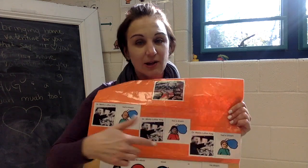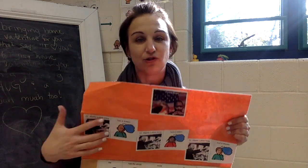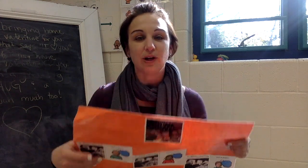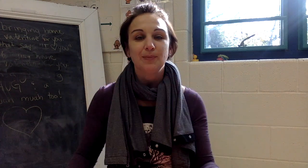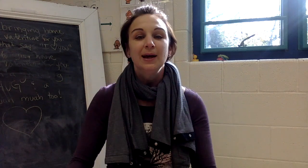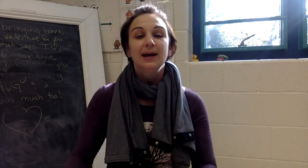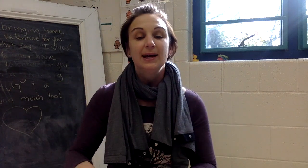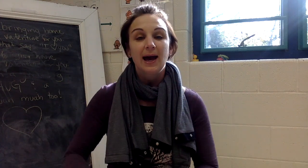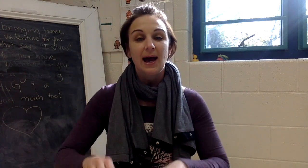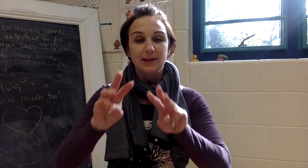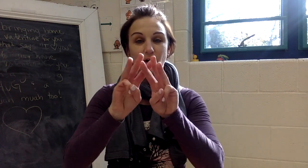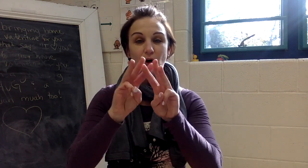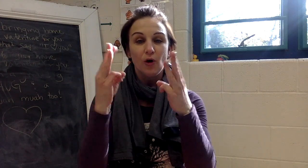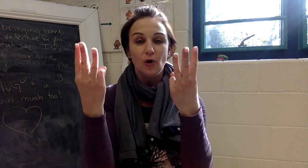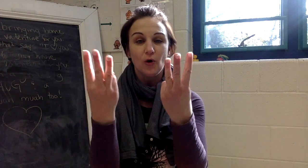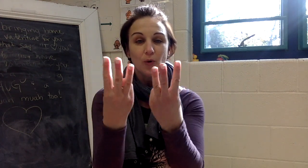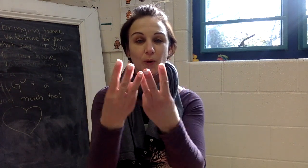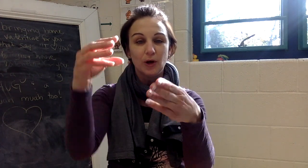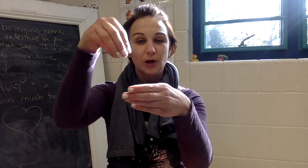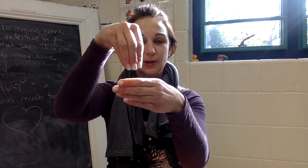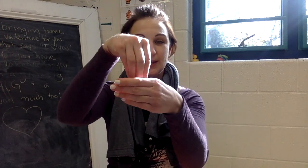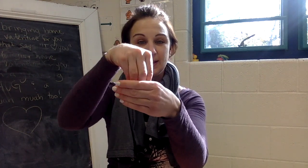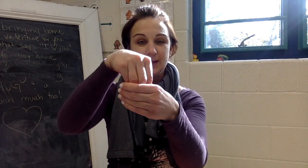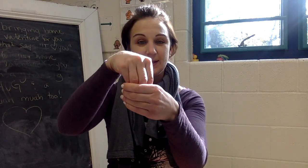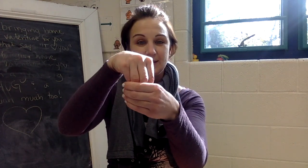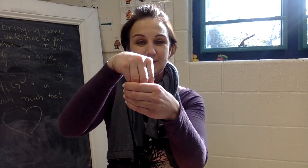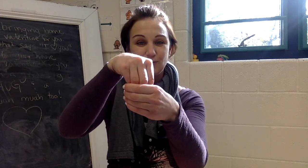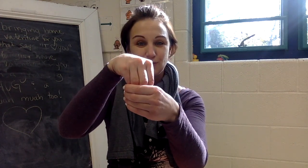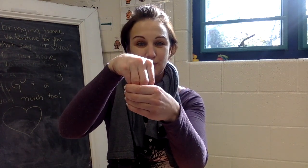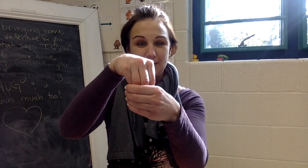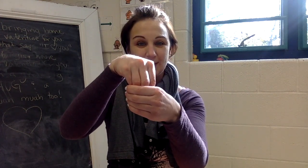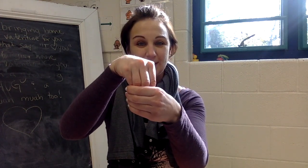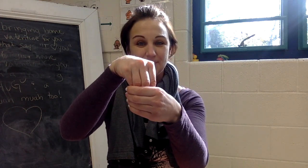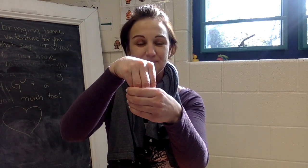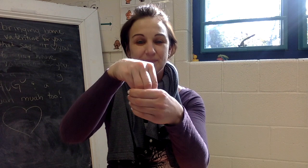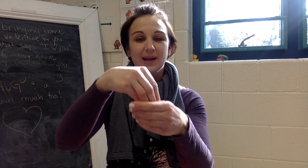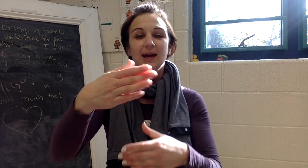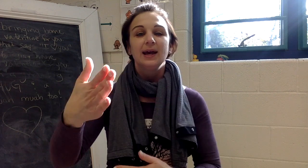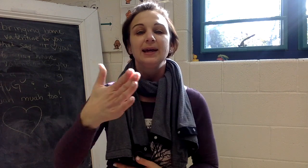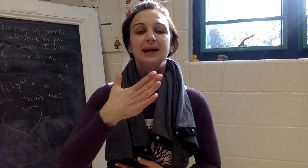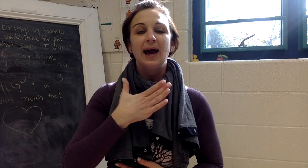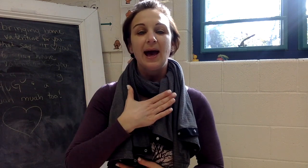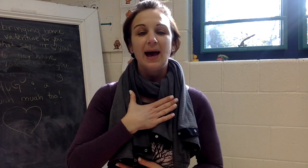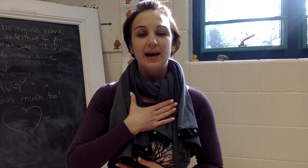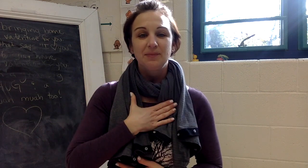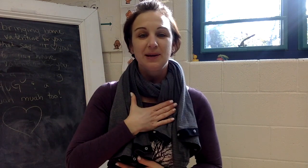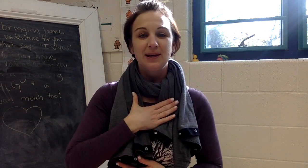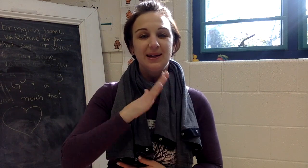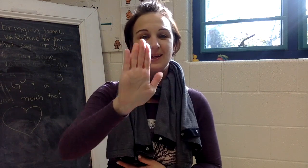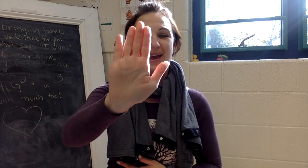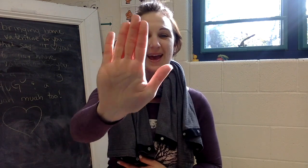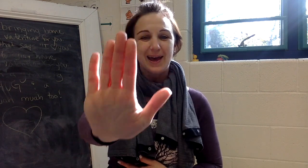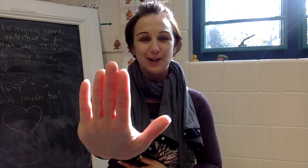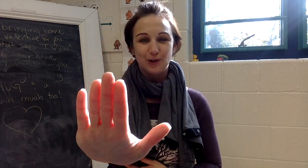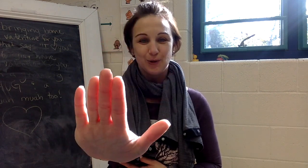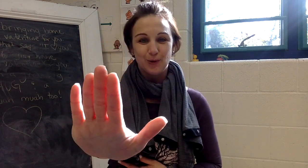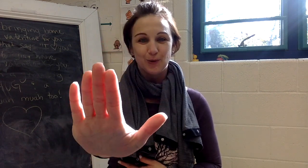He had the whole world in his dream. He had me and you.